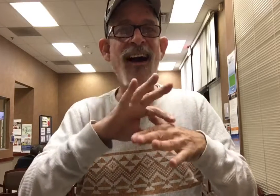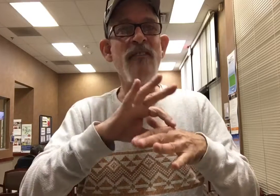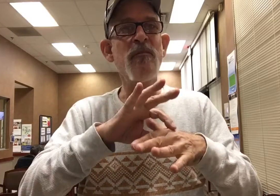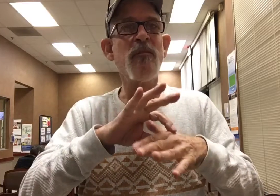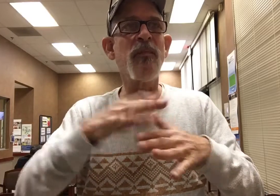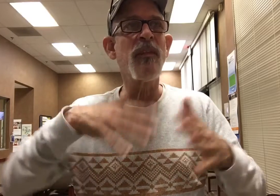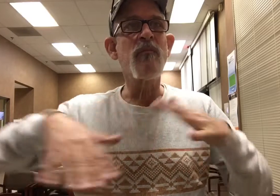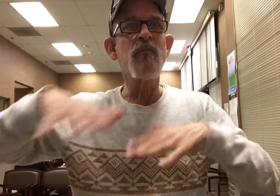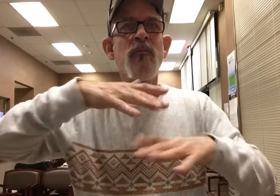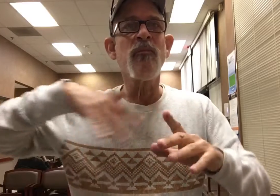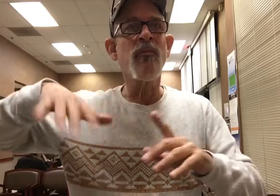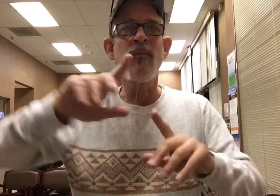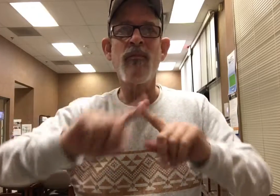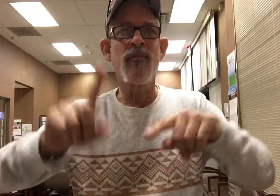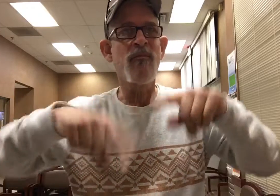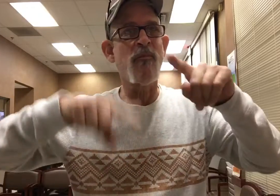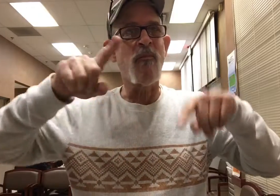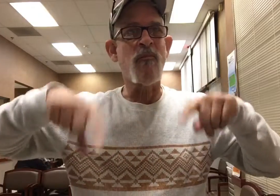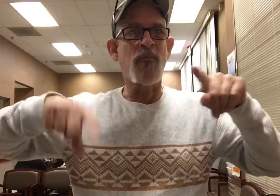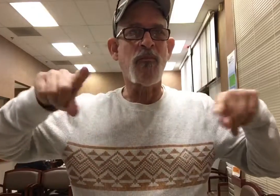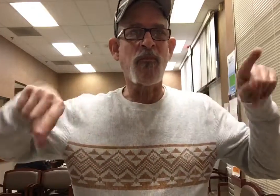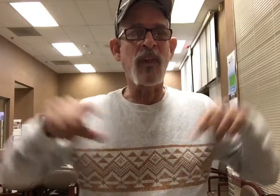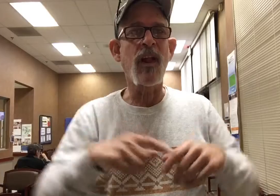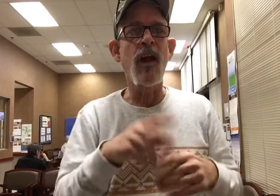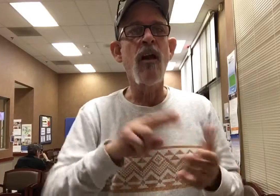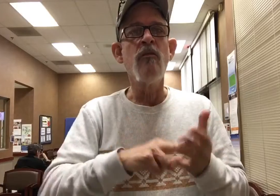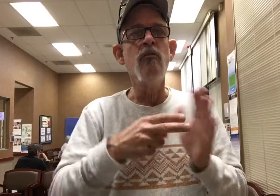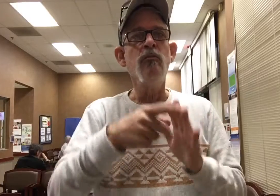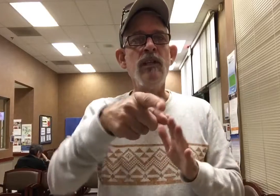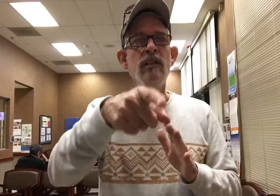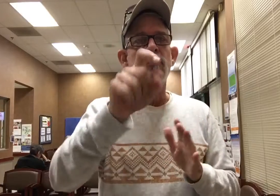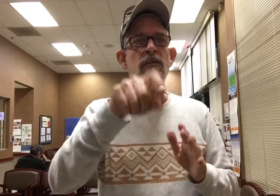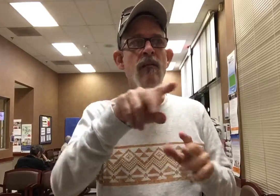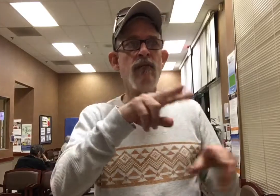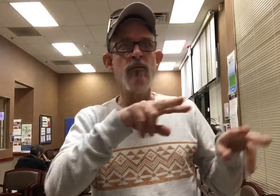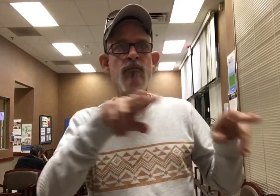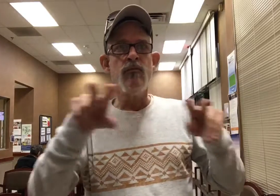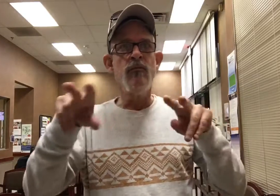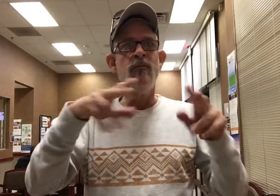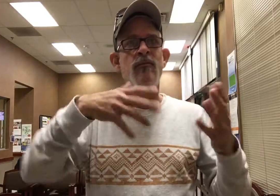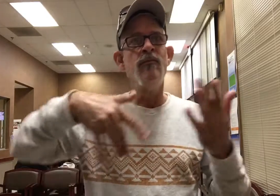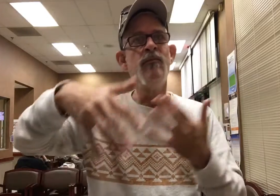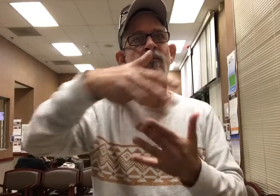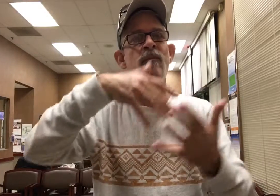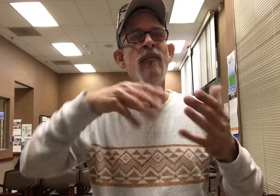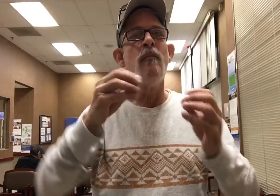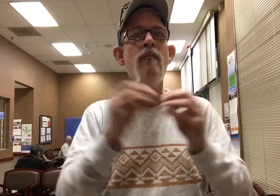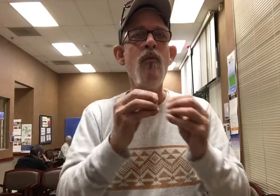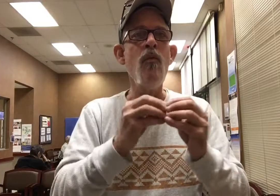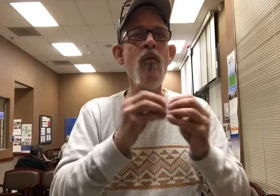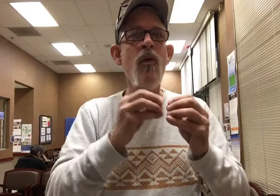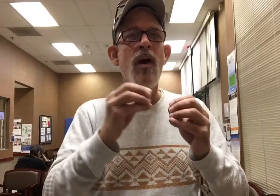on a submarine frame here, cooking underwater. And then place a culinary store. And where did you learn the budget? A little bit of culinary store. And that bottle is just on the job.